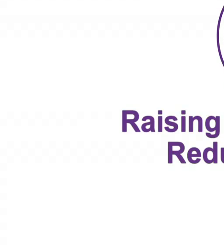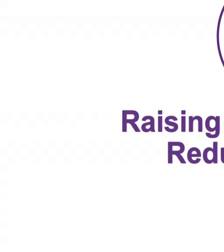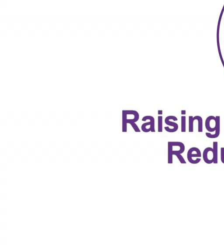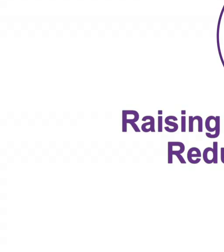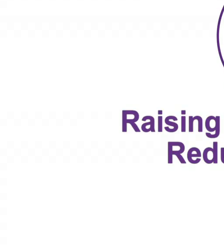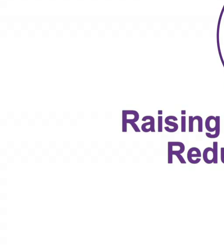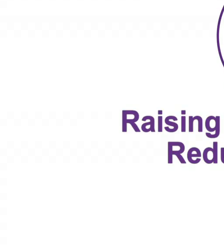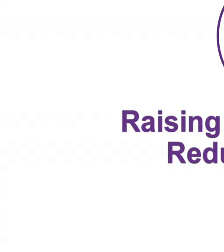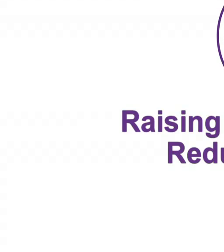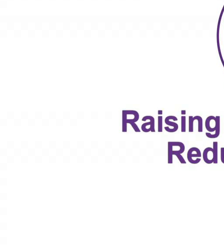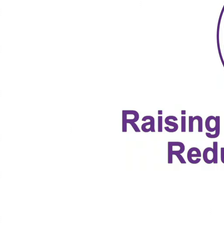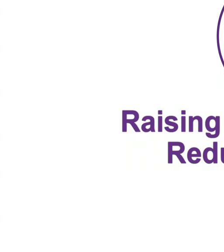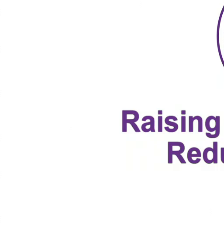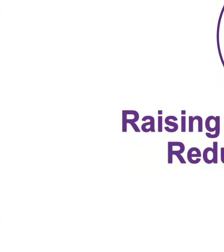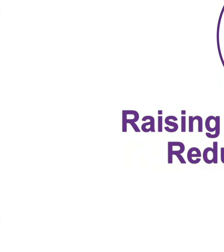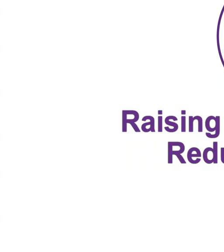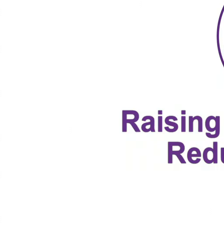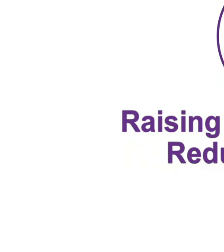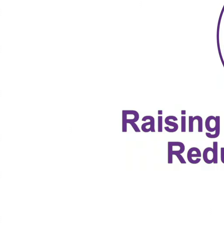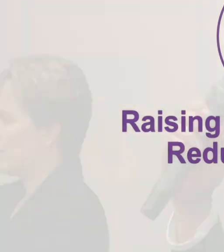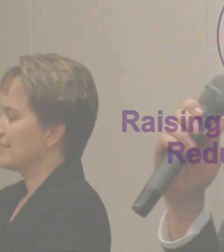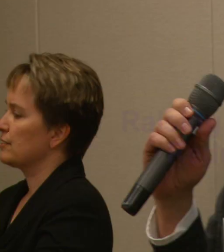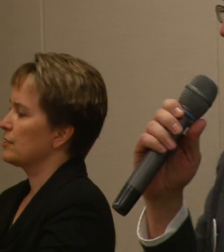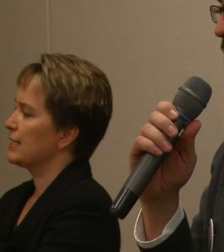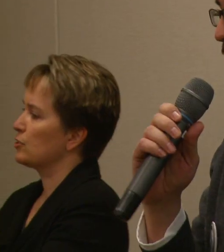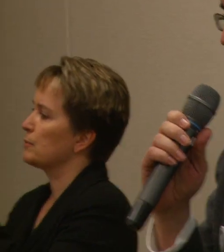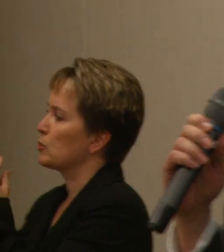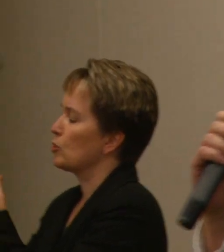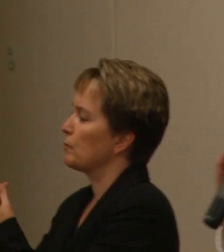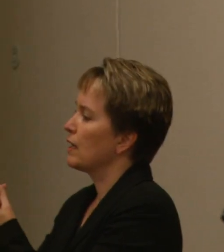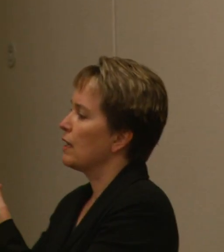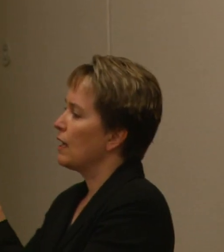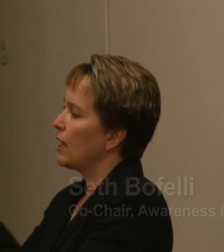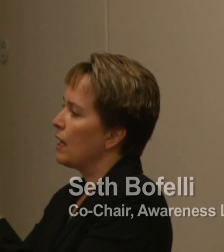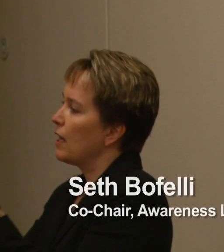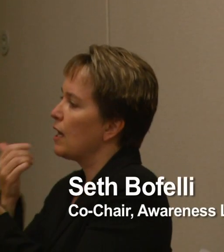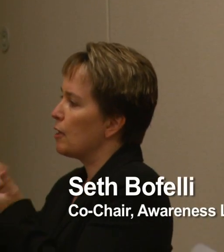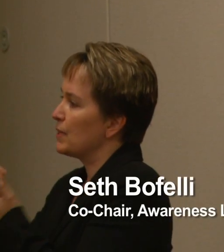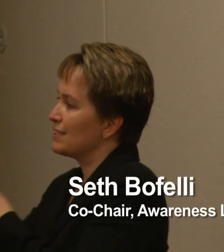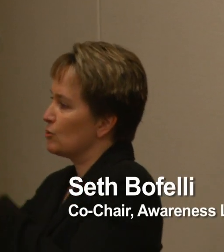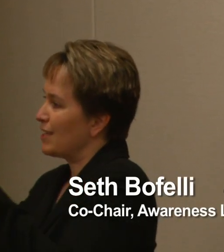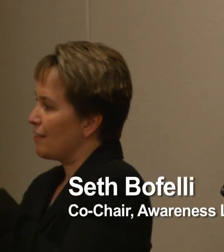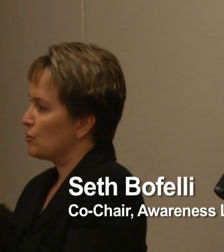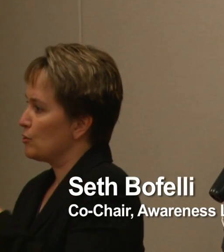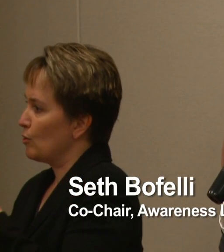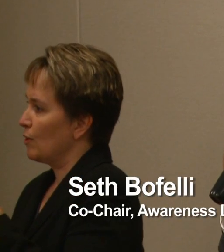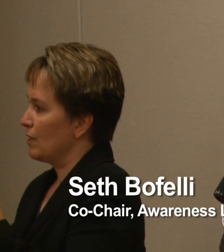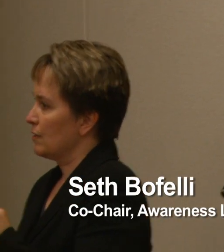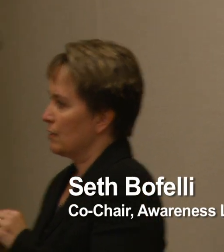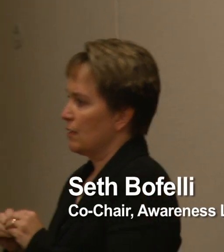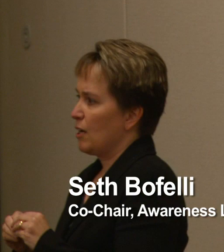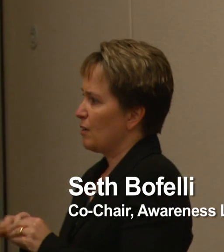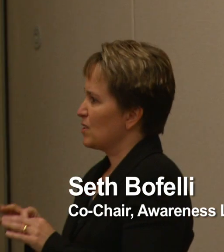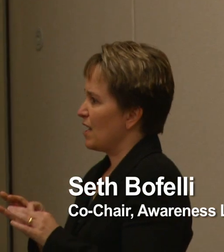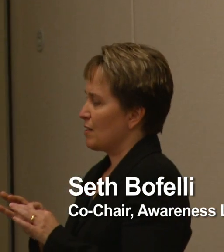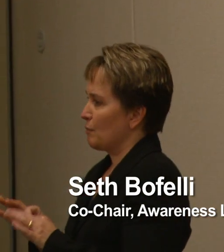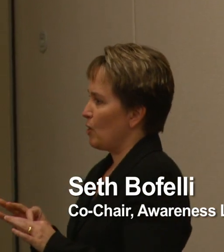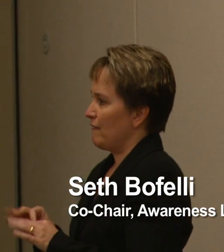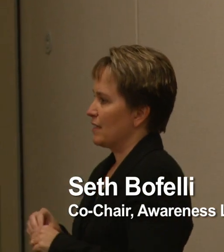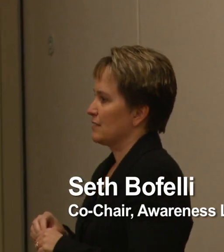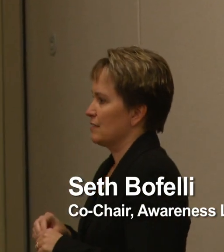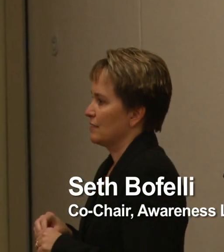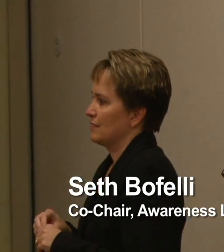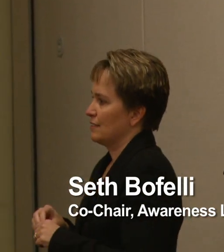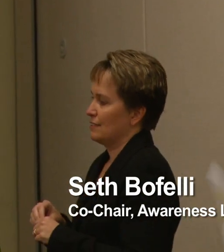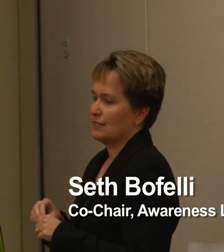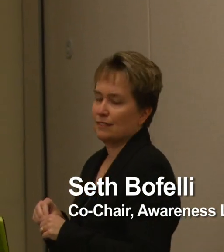The ACT Awareness Leadership Group is focused on really helping to tell the story about what ACT on Alzheimer's is, and that's